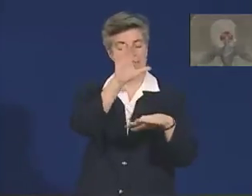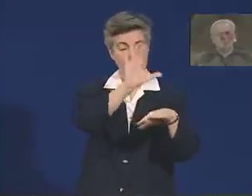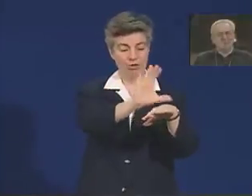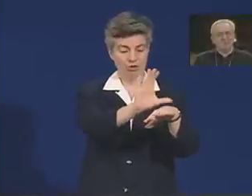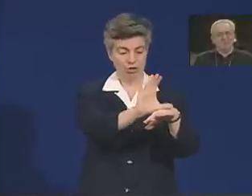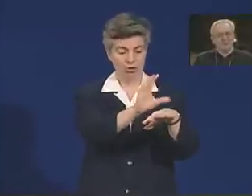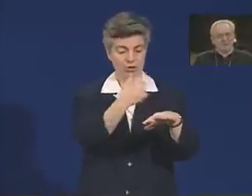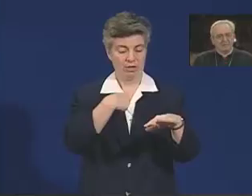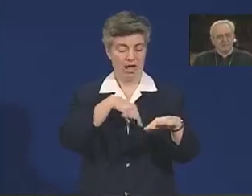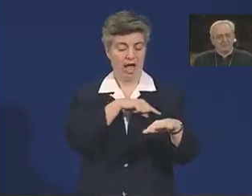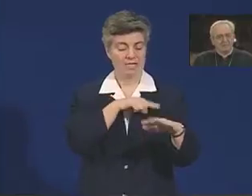May God bless you.